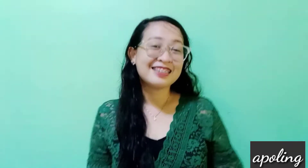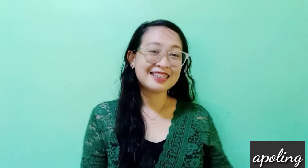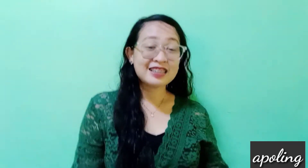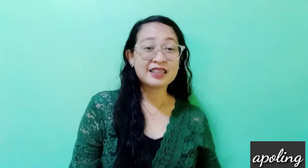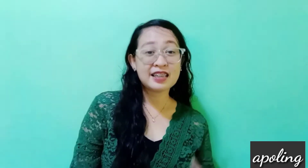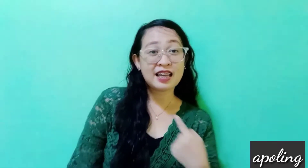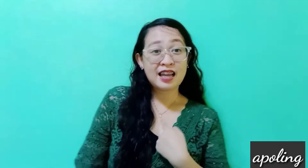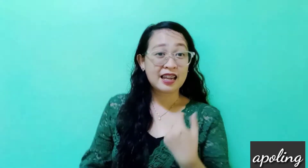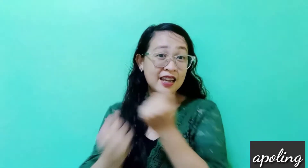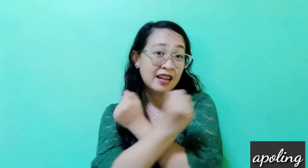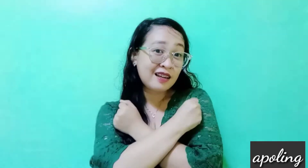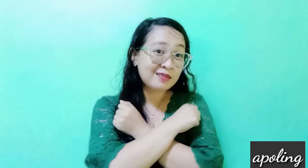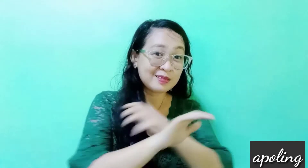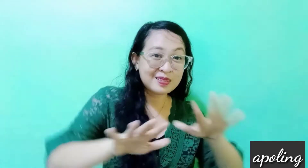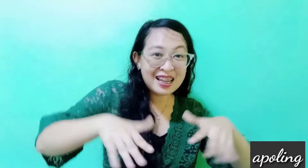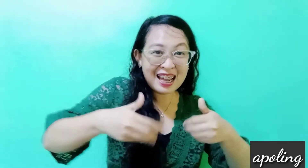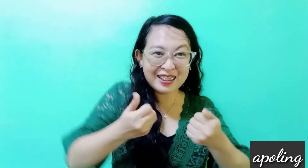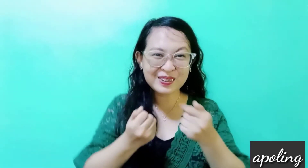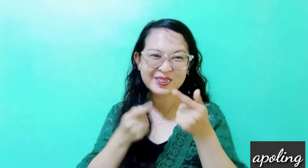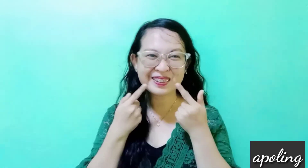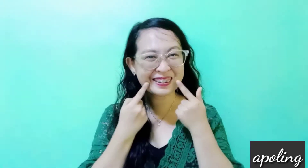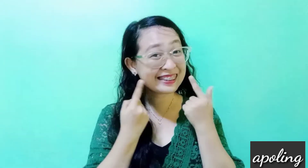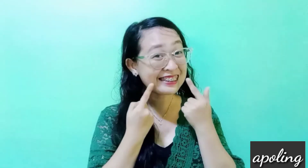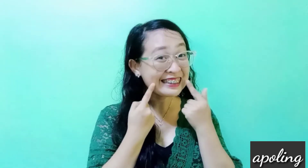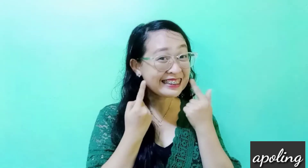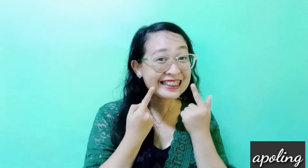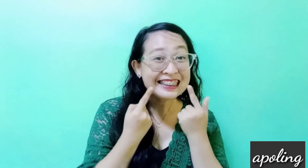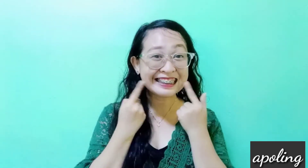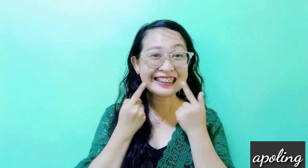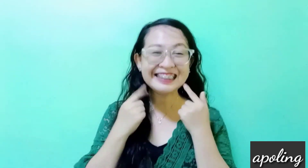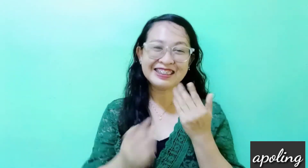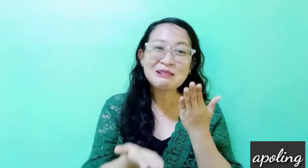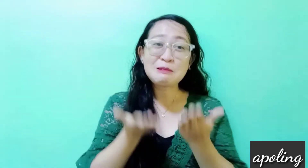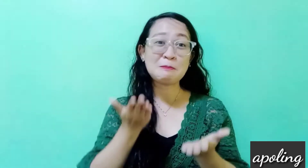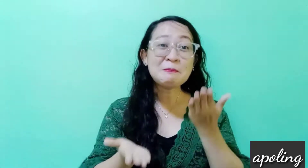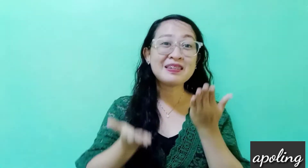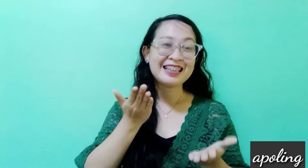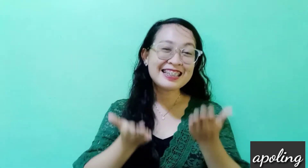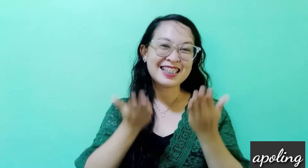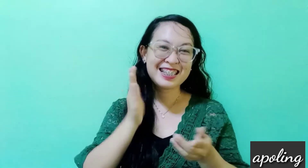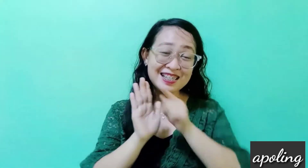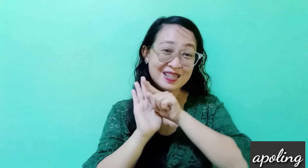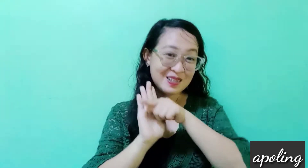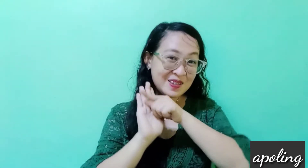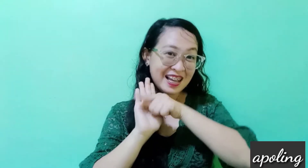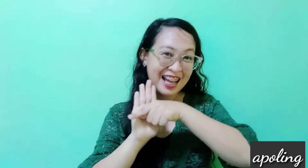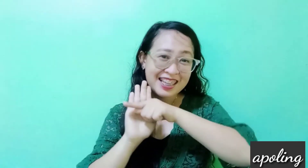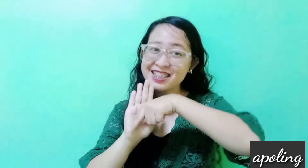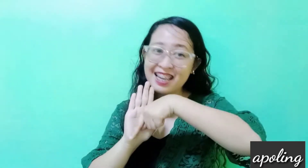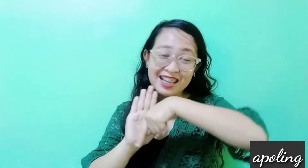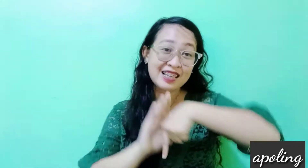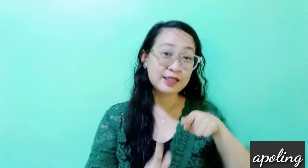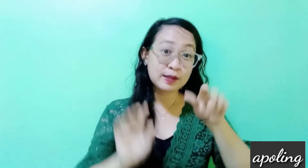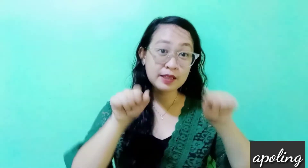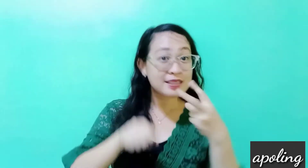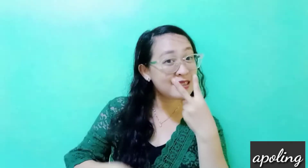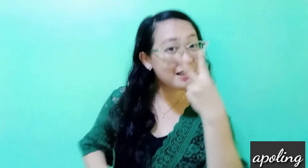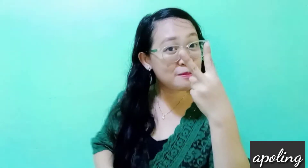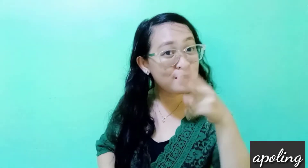I love the way that you smile And maybe in just a while you can see me